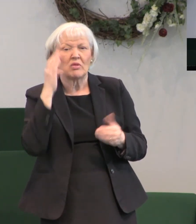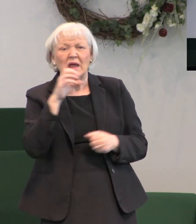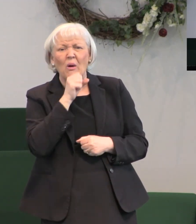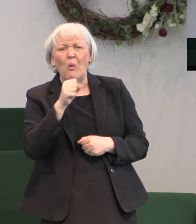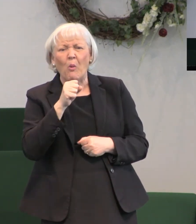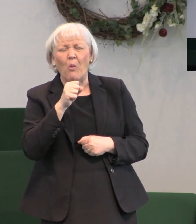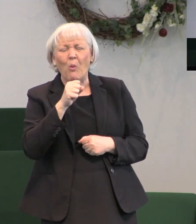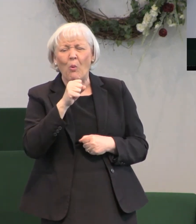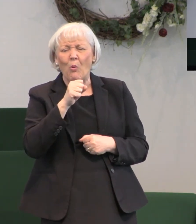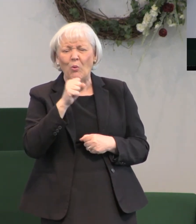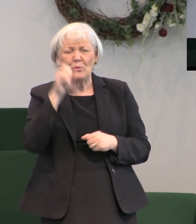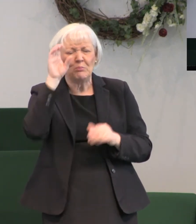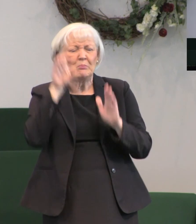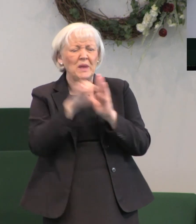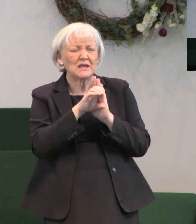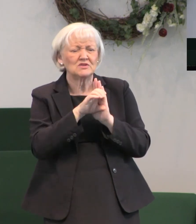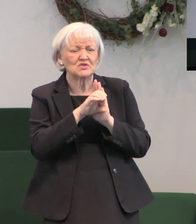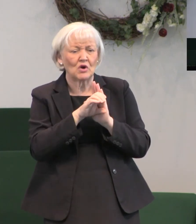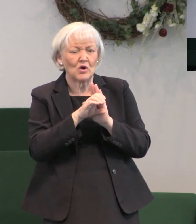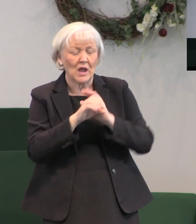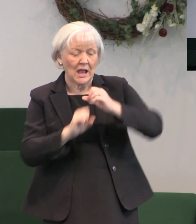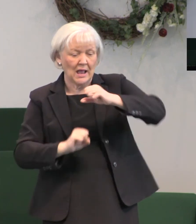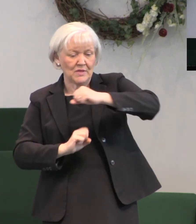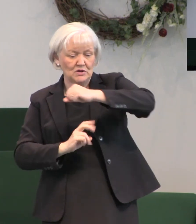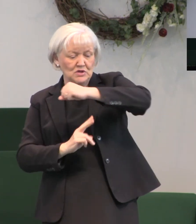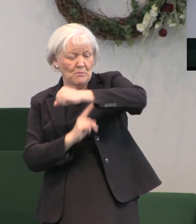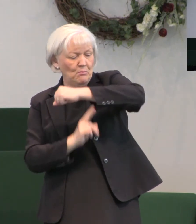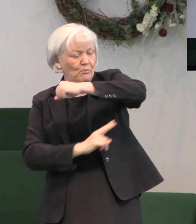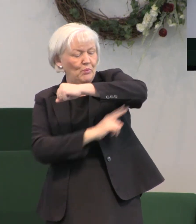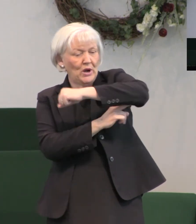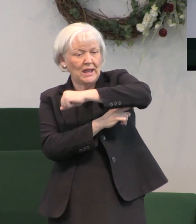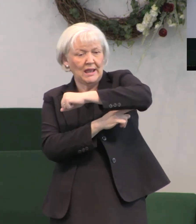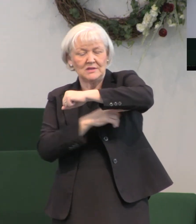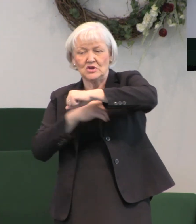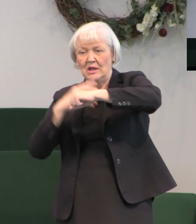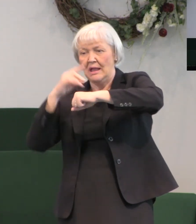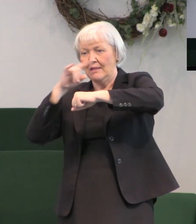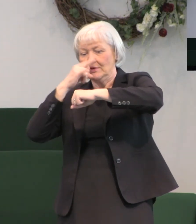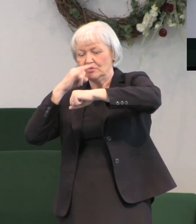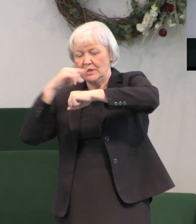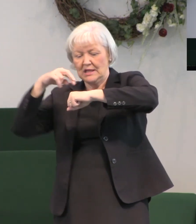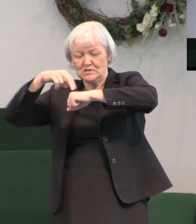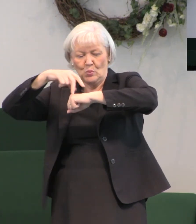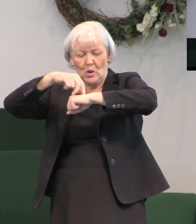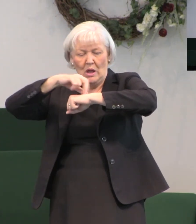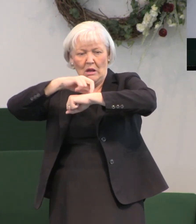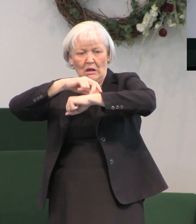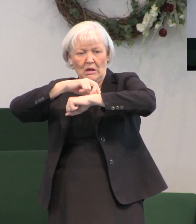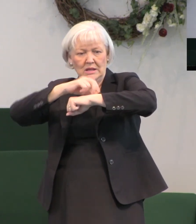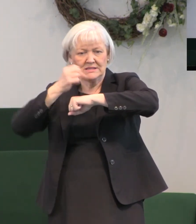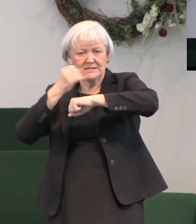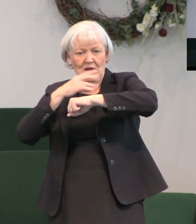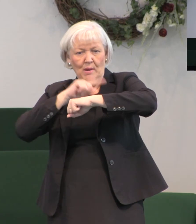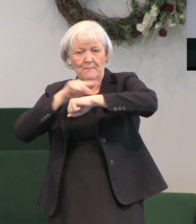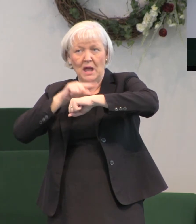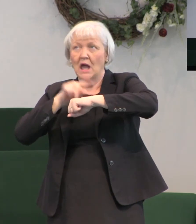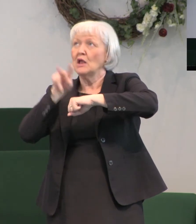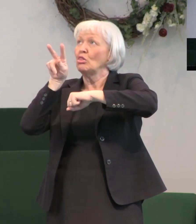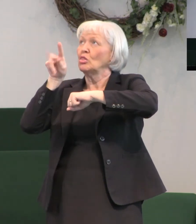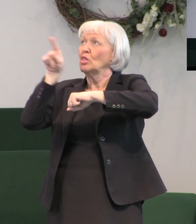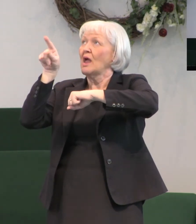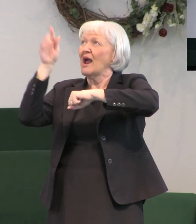walking on the bridge and it's scary to think about what kids doing like that but there's an angel there